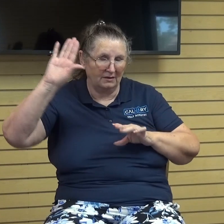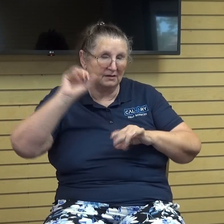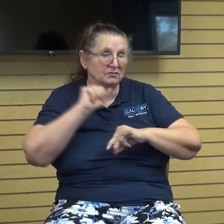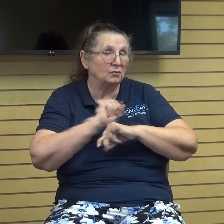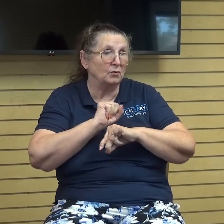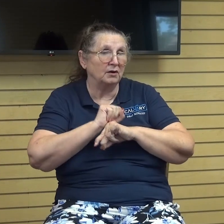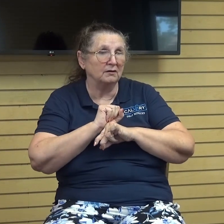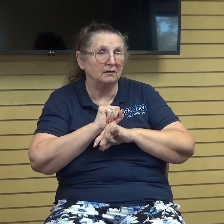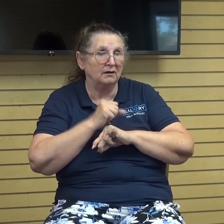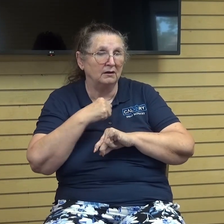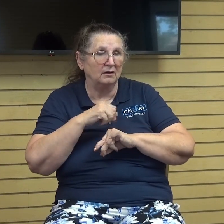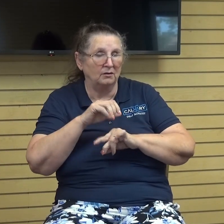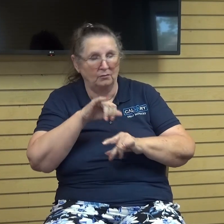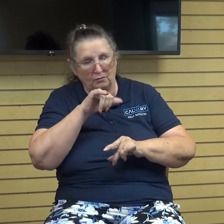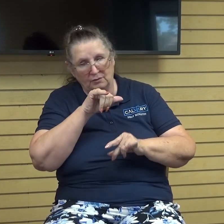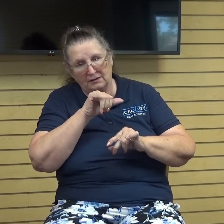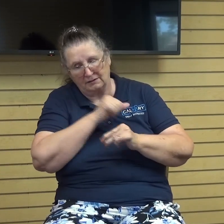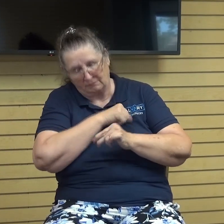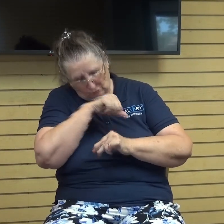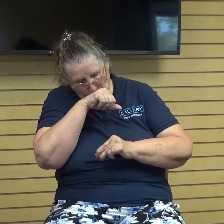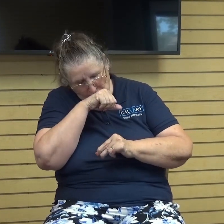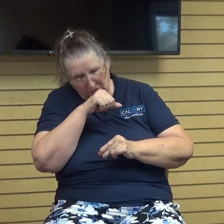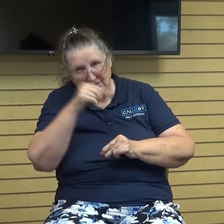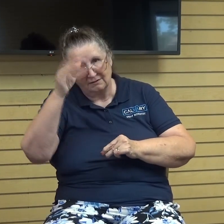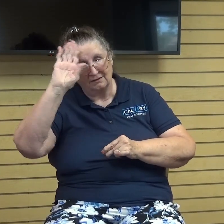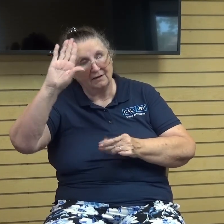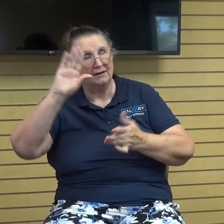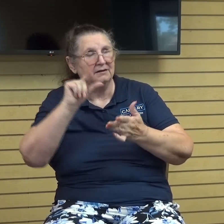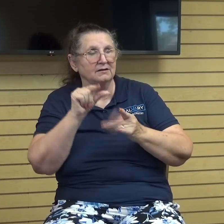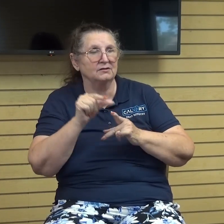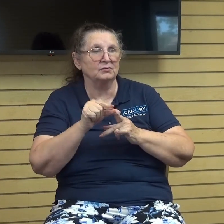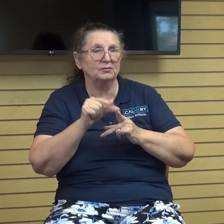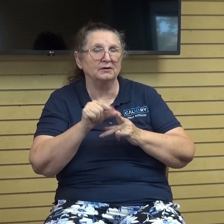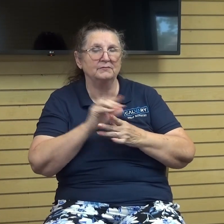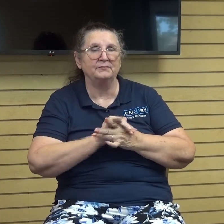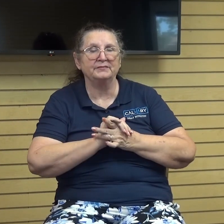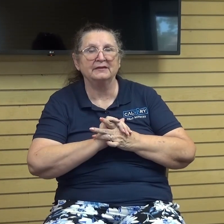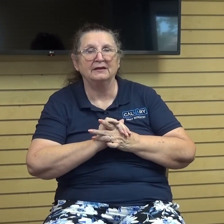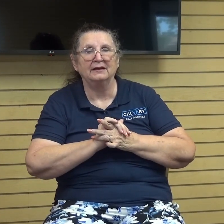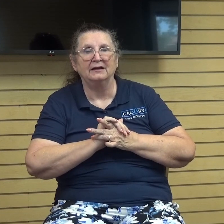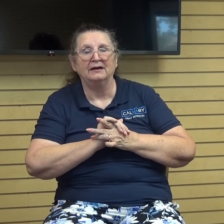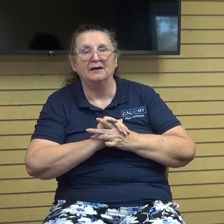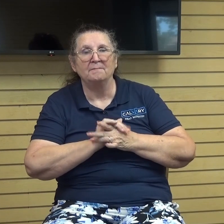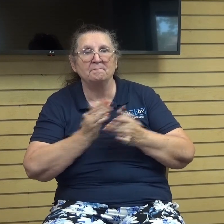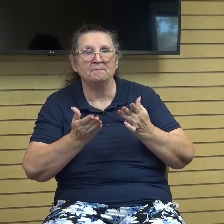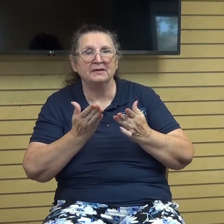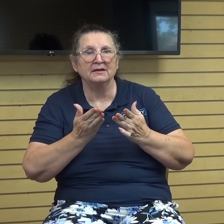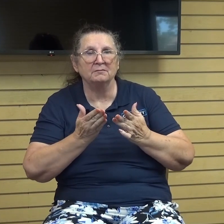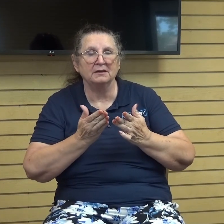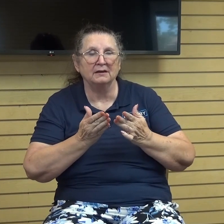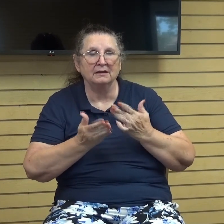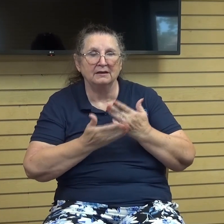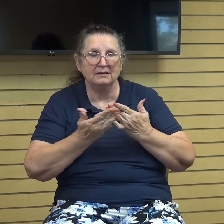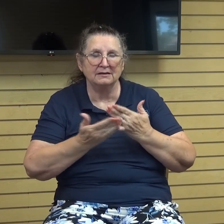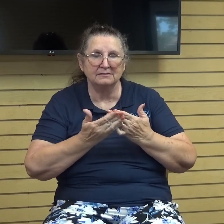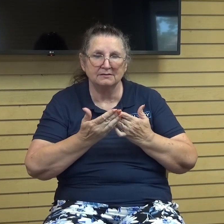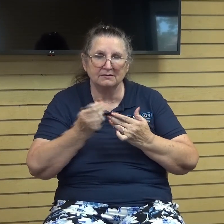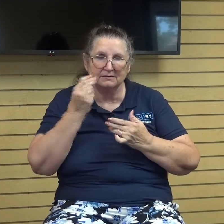we love the word of god here at calvary chapel so i think it's it may be a little bit easier for us to see how we can lose